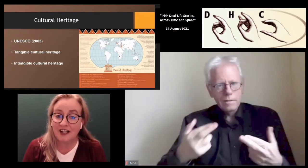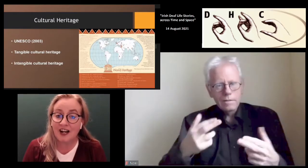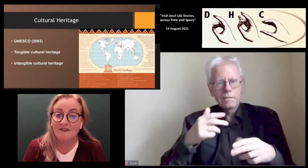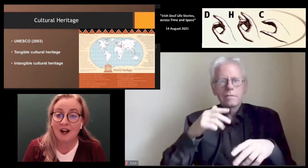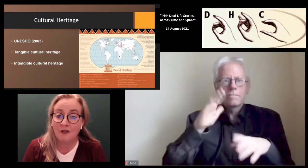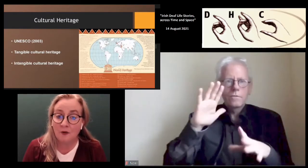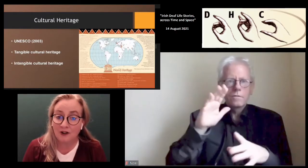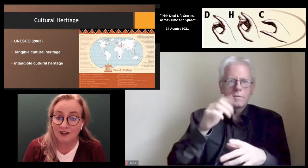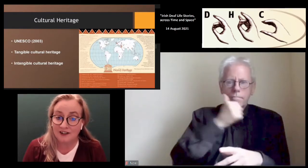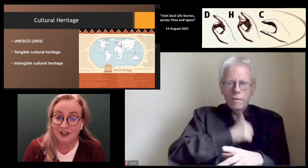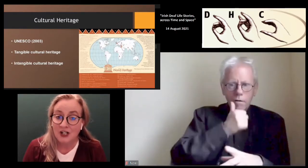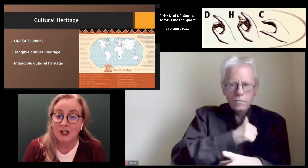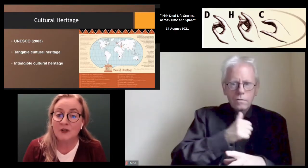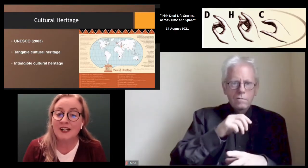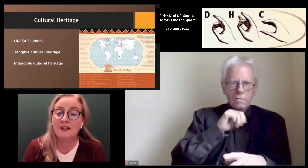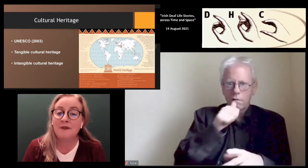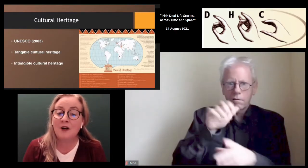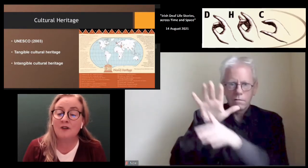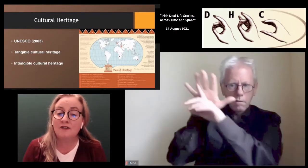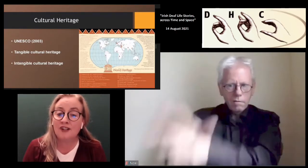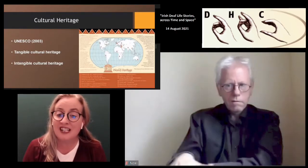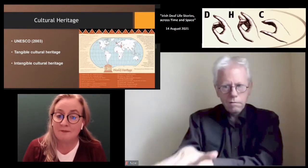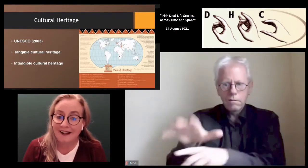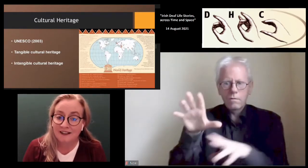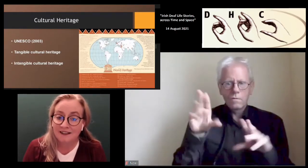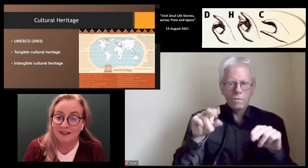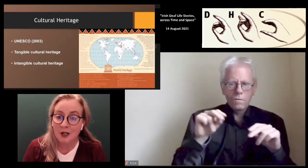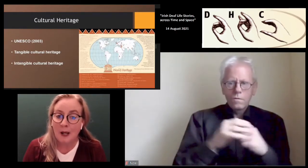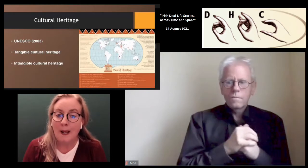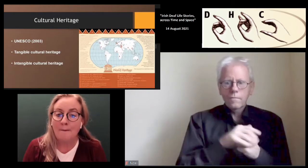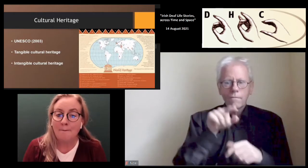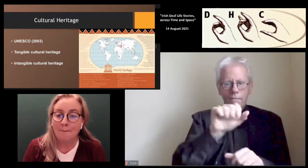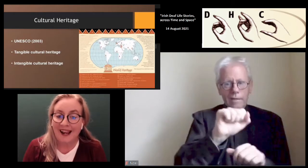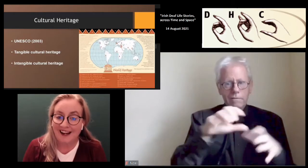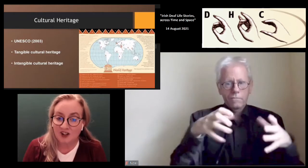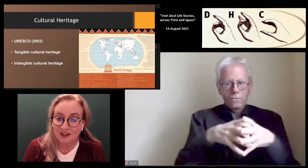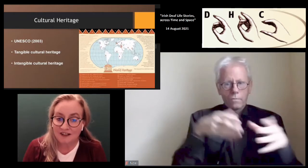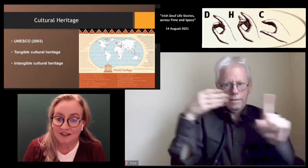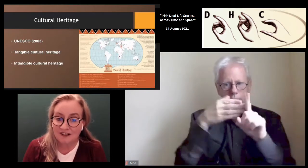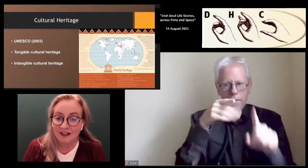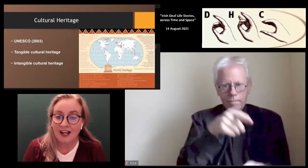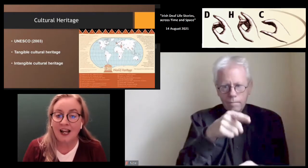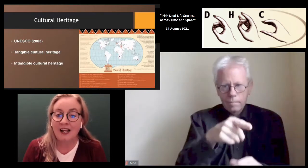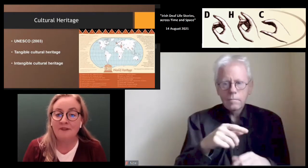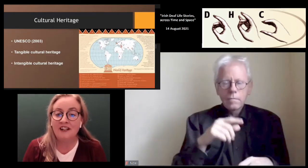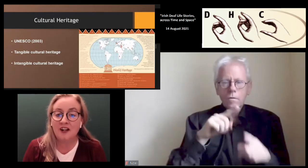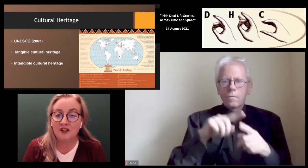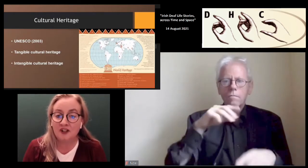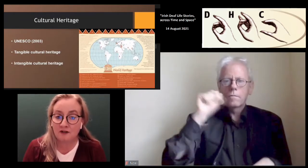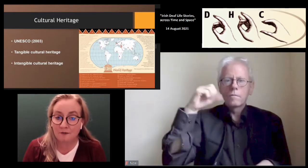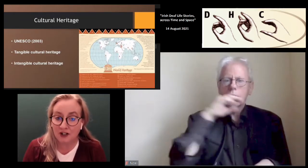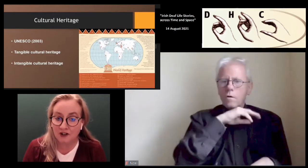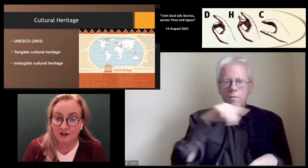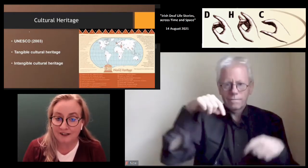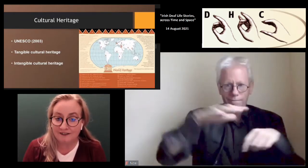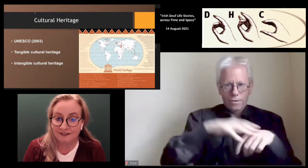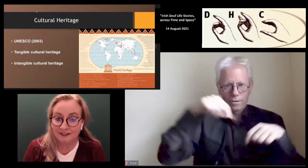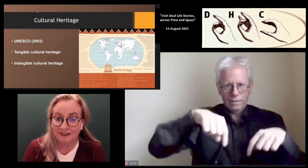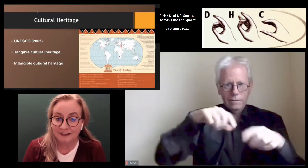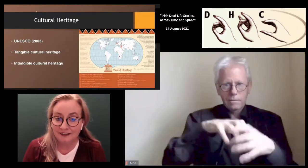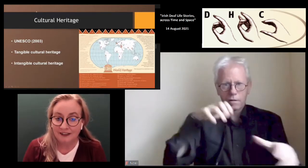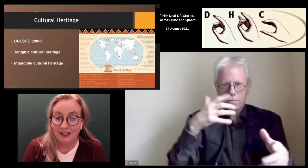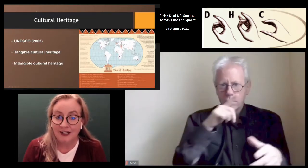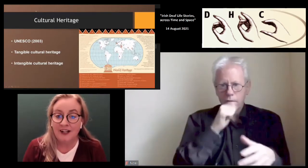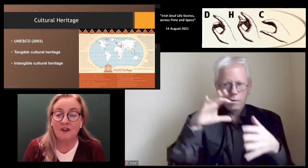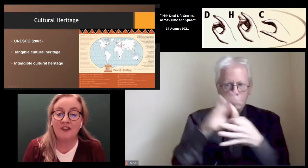diversity around the world. So, it's about respect, patience, and being non-discriminatory.